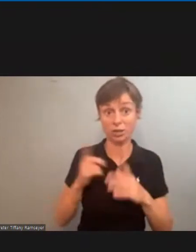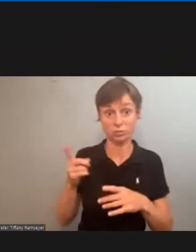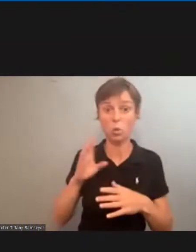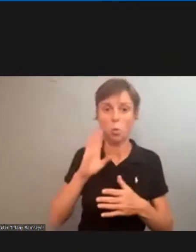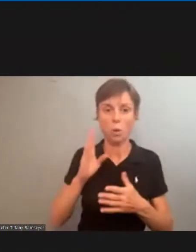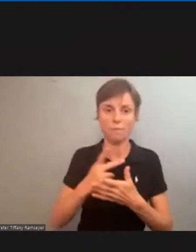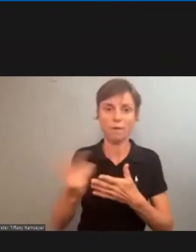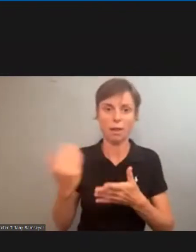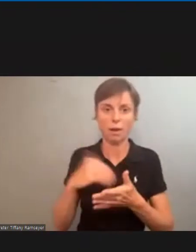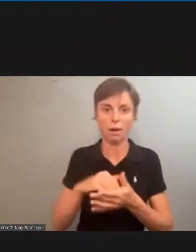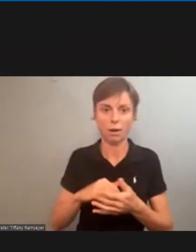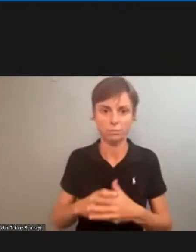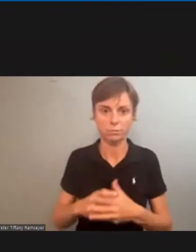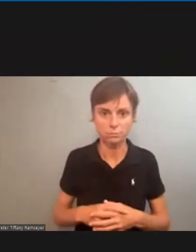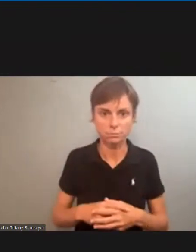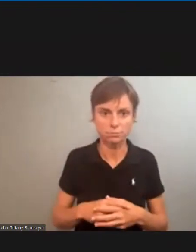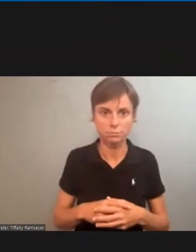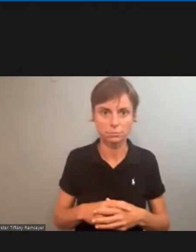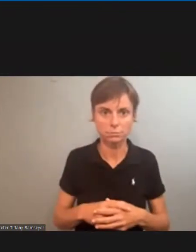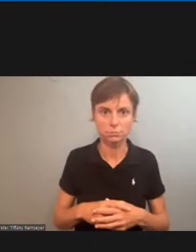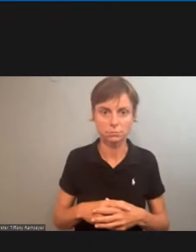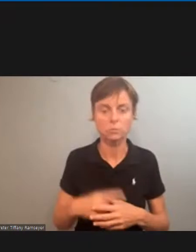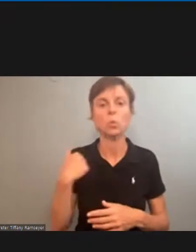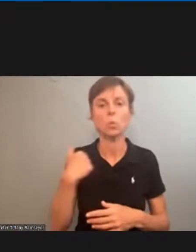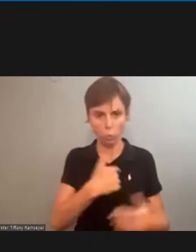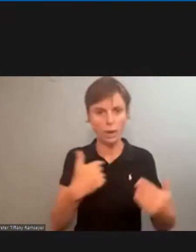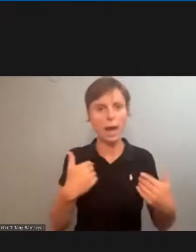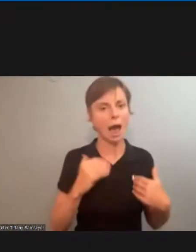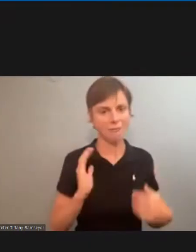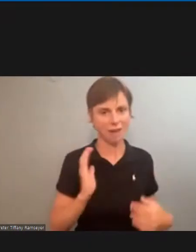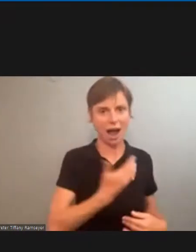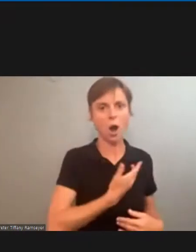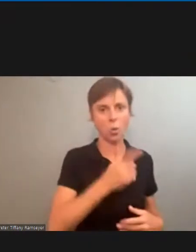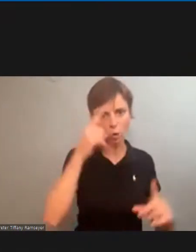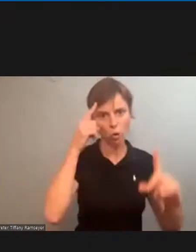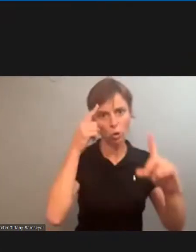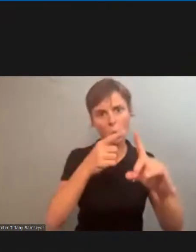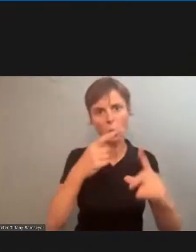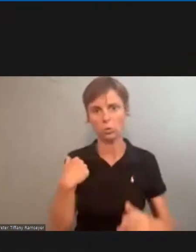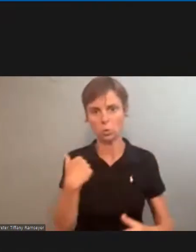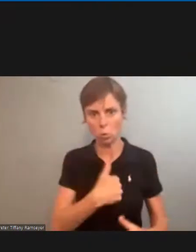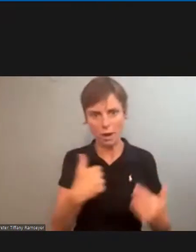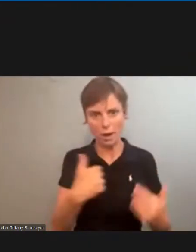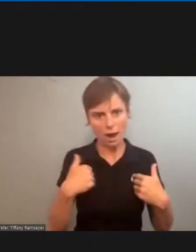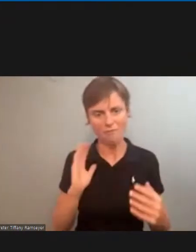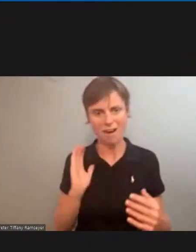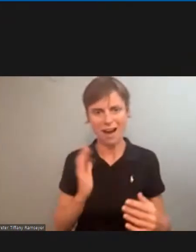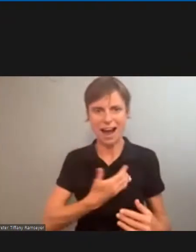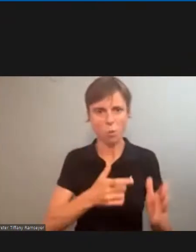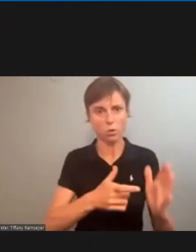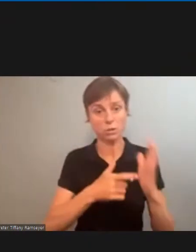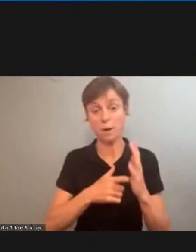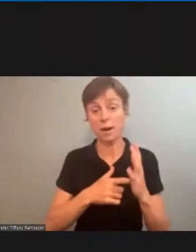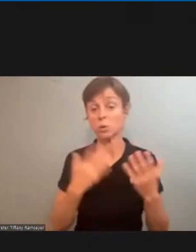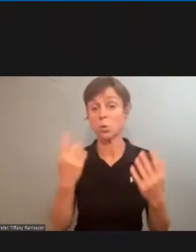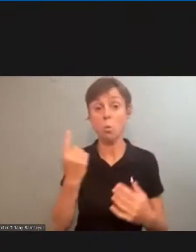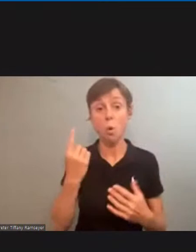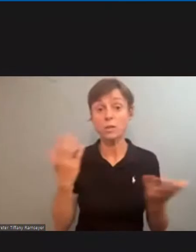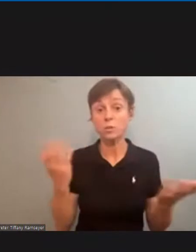We have goals and we have demands. And training is certainly one of those.